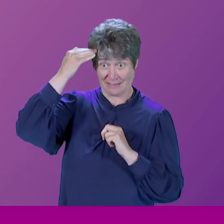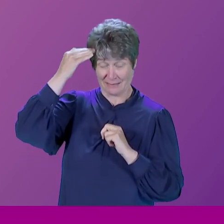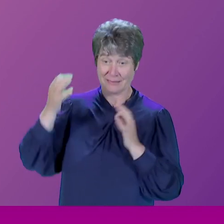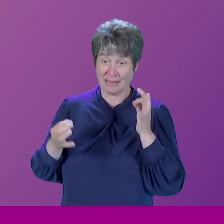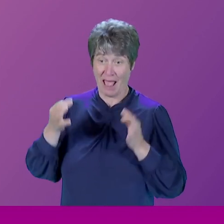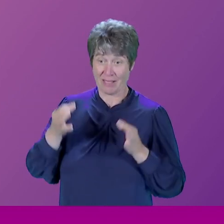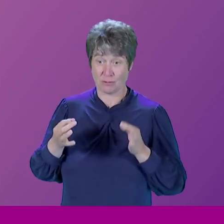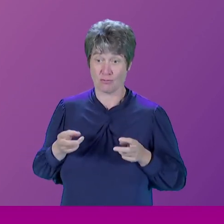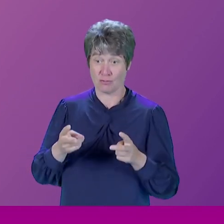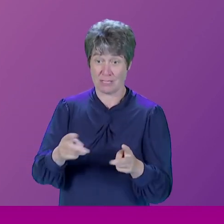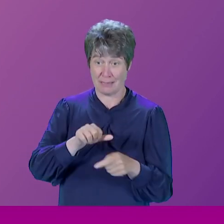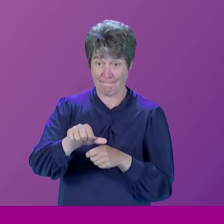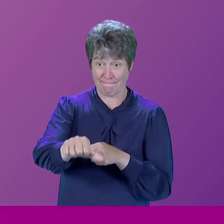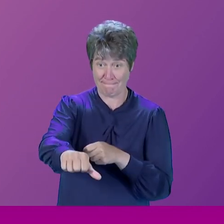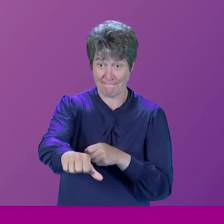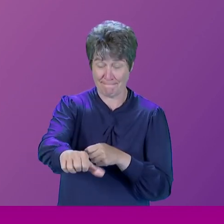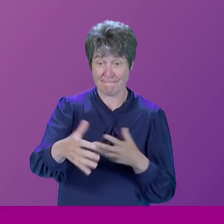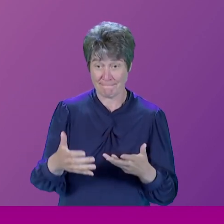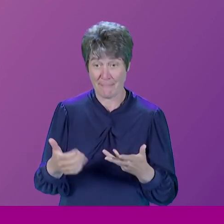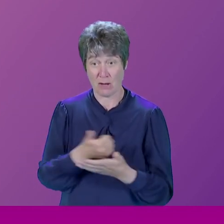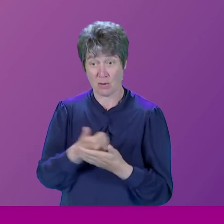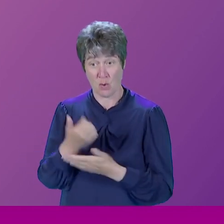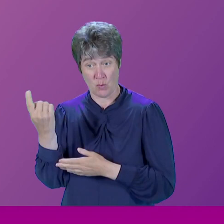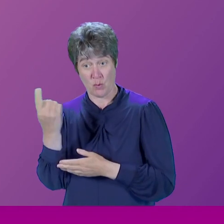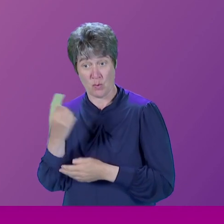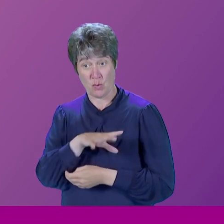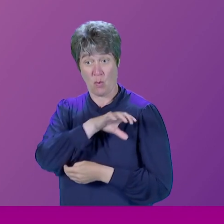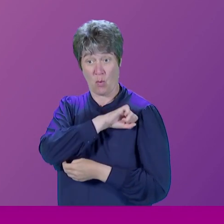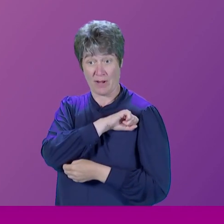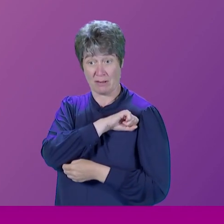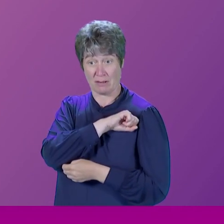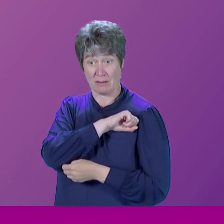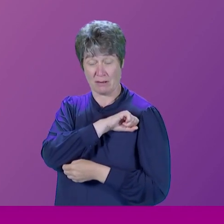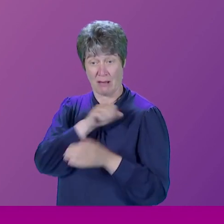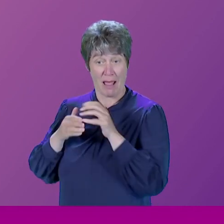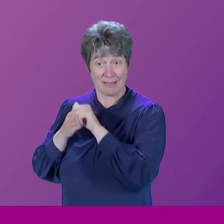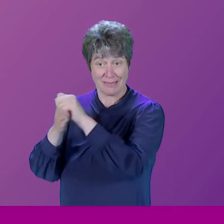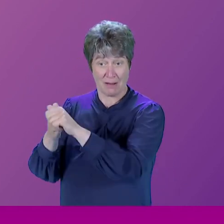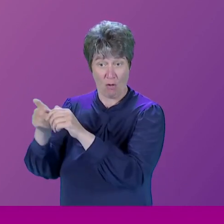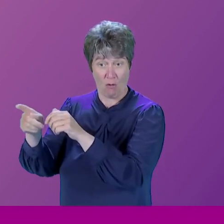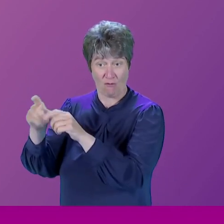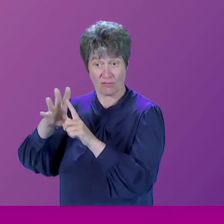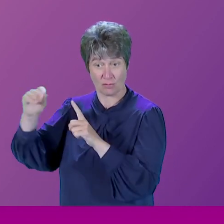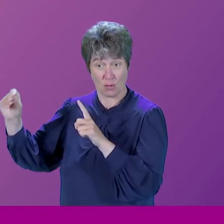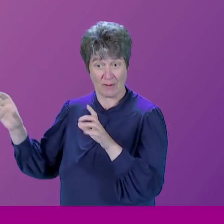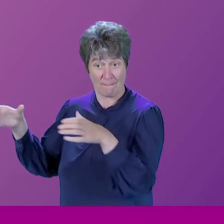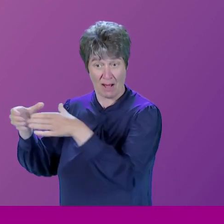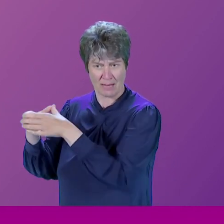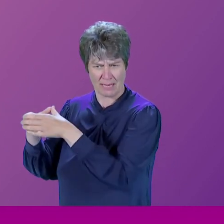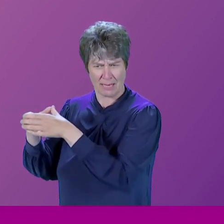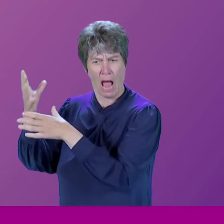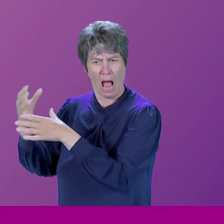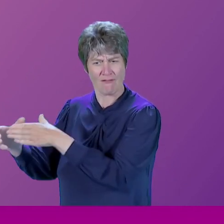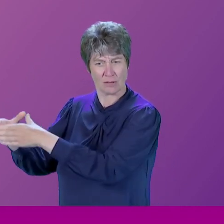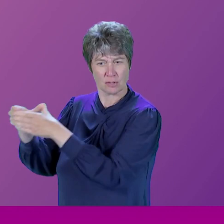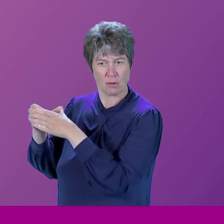typically, the person who wins the leadership of the Conservative Party has the support of a third or just over